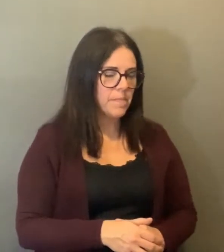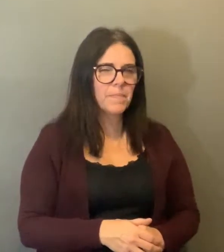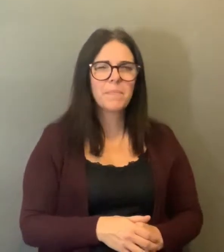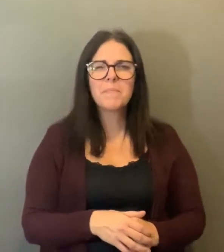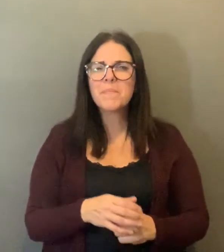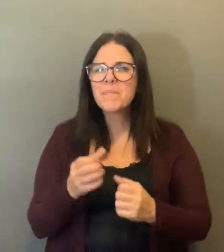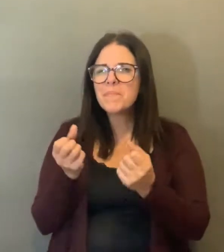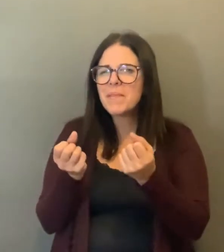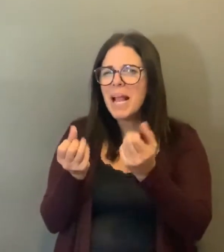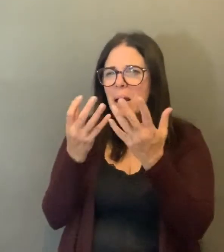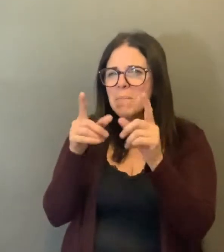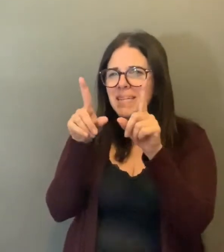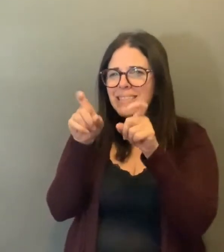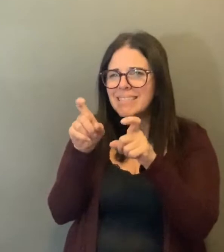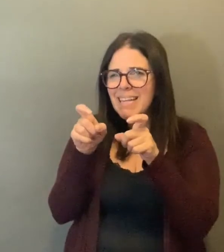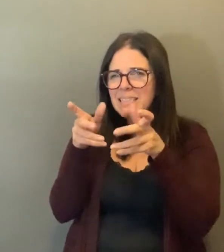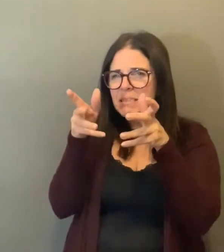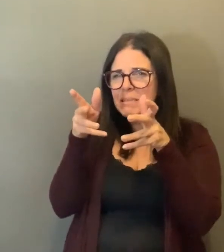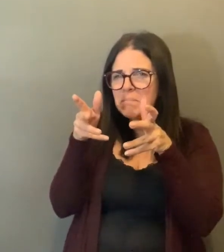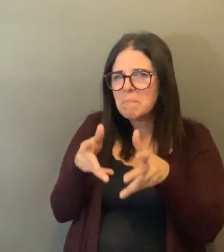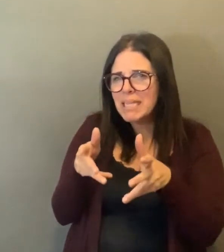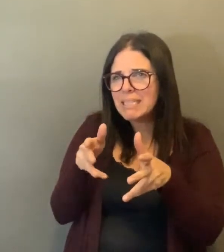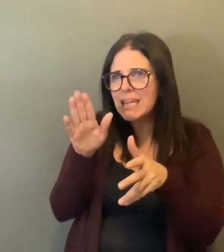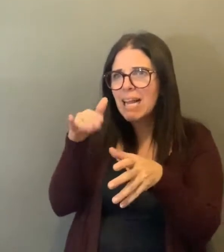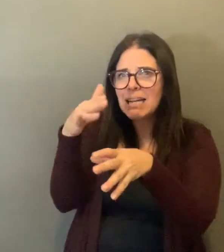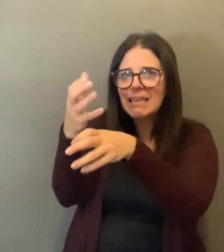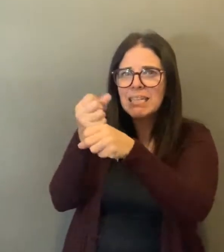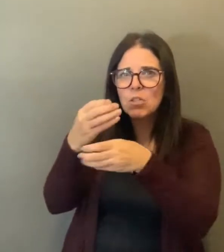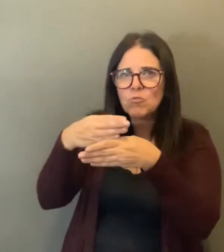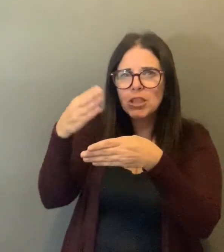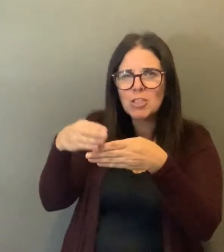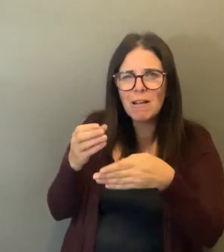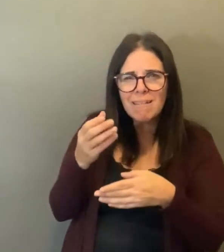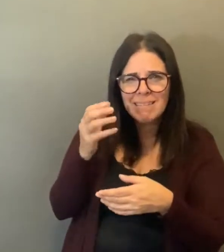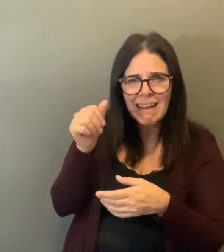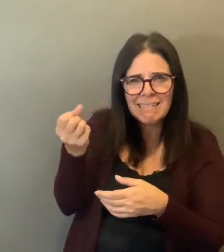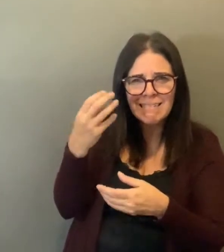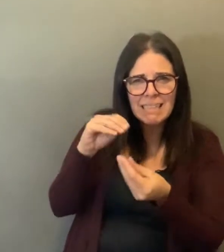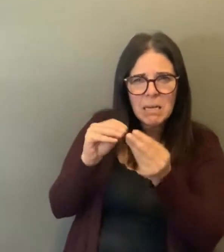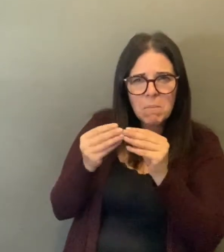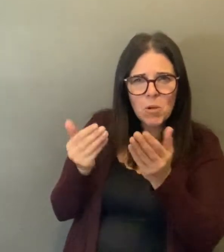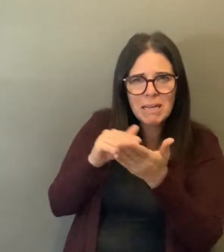Can I just say, I'm going to be hearing, Mr. Did you see how many tests are pending at this point?